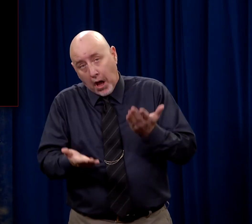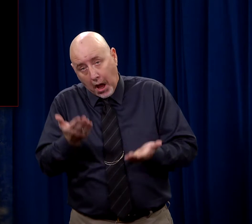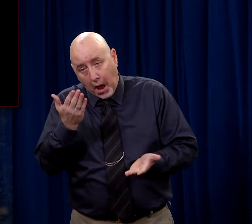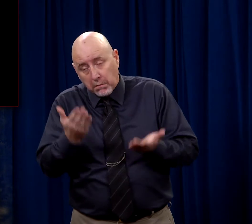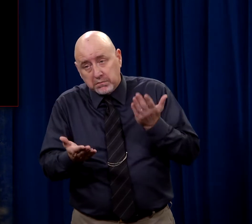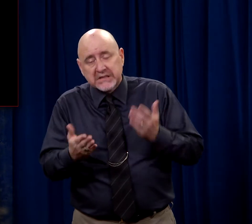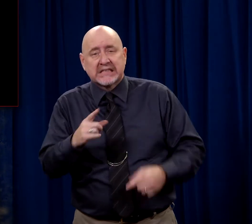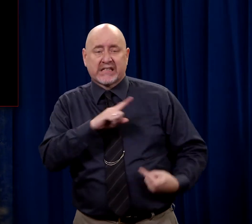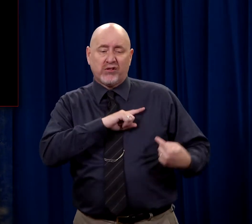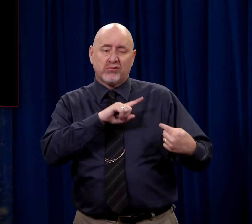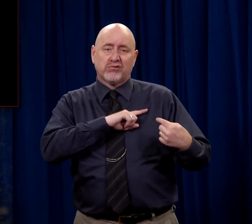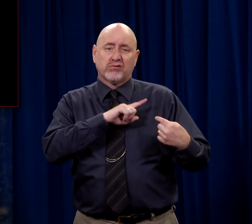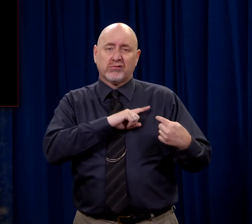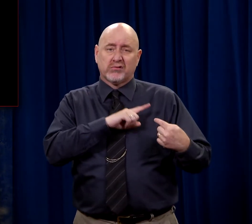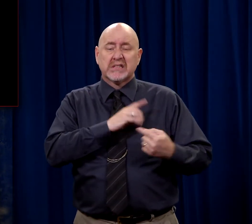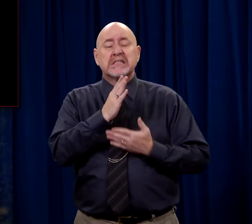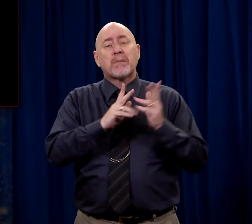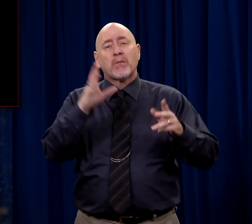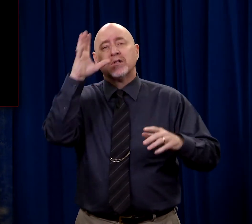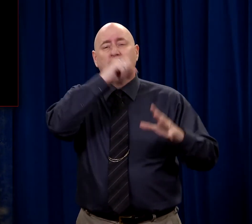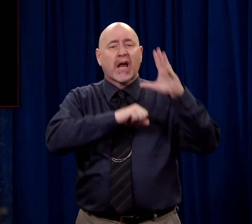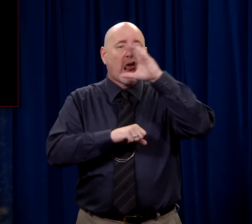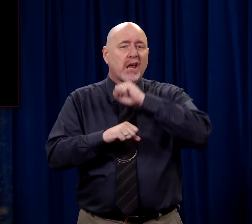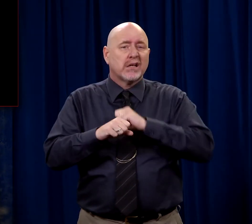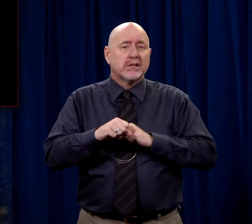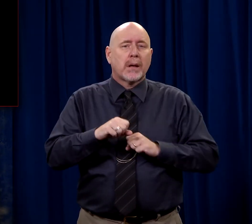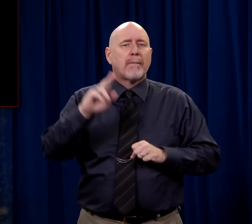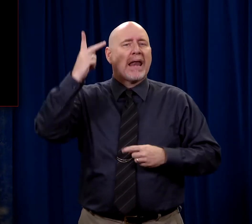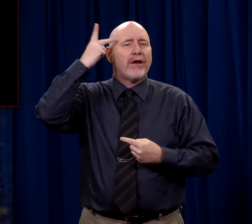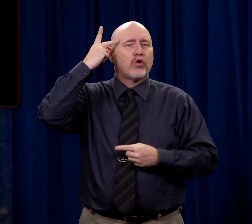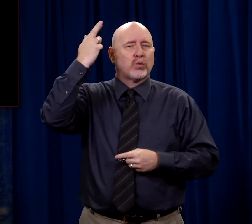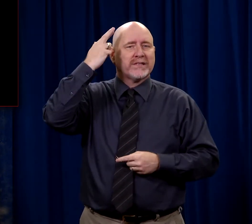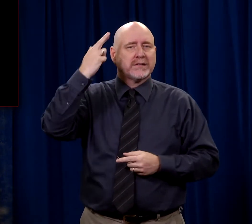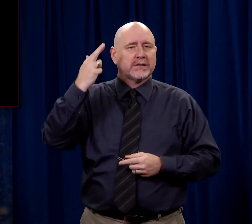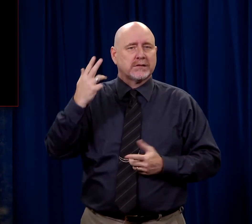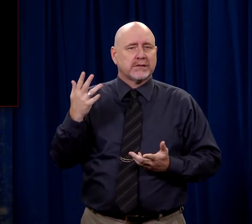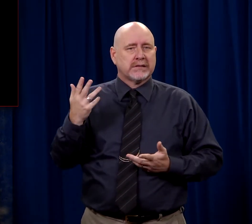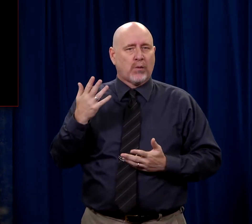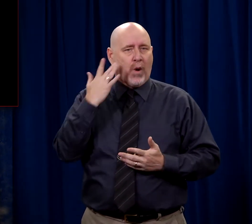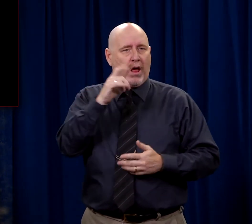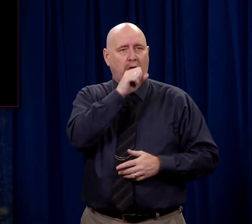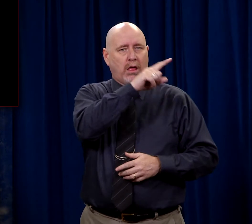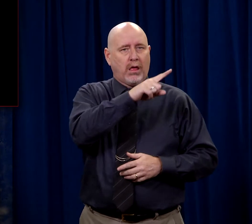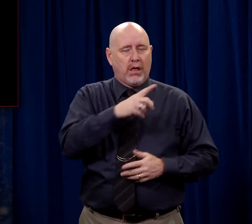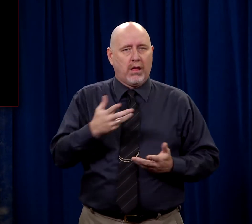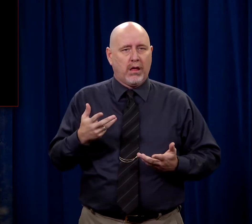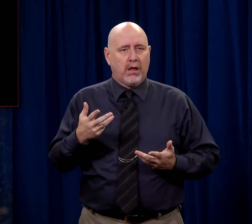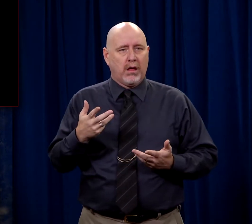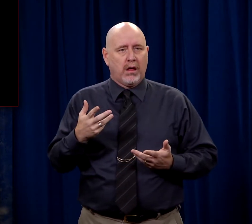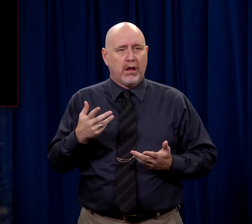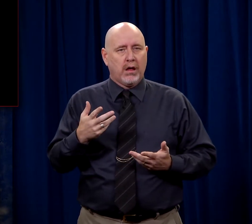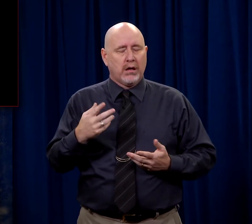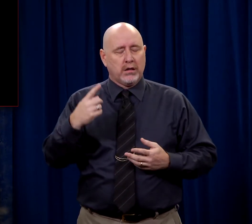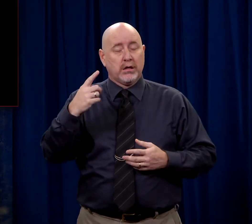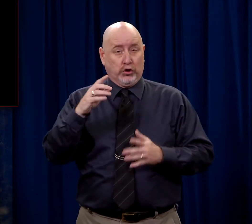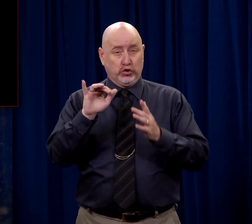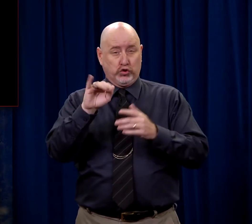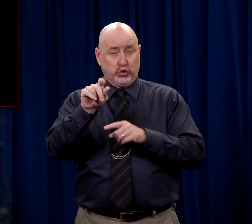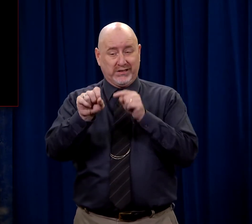Perhaps it was guilt. Some even speculated that it was political, that his motivation was political, that in his